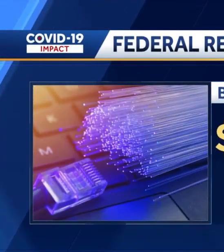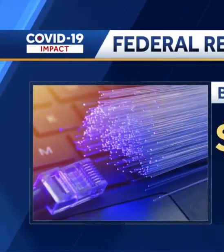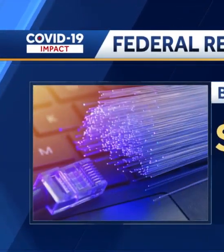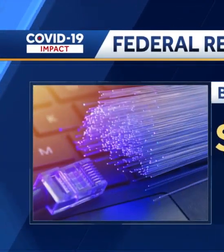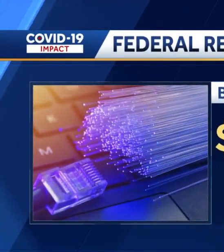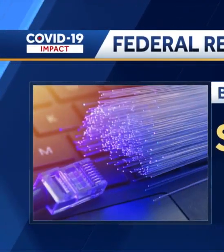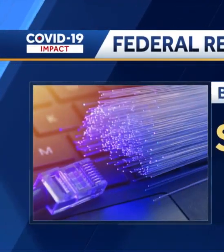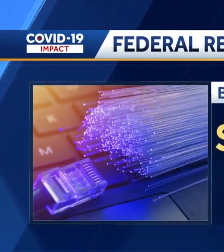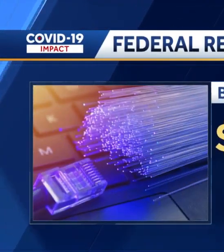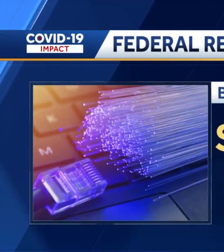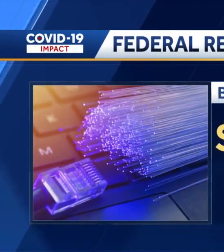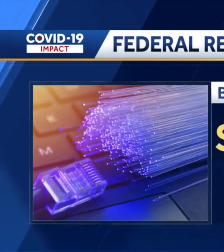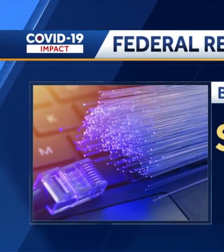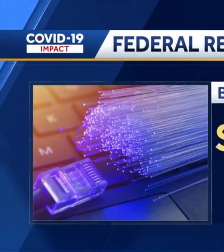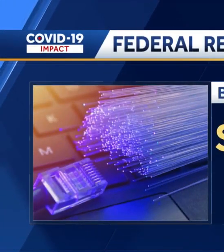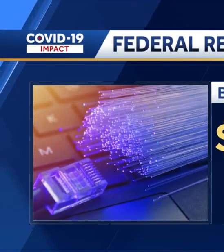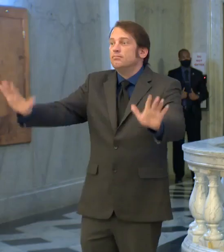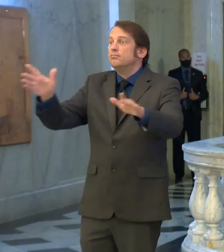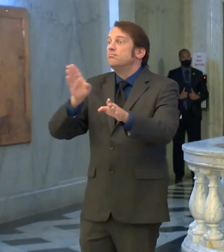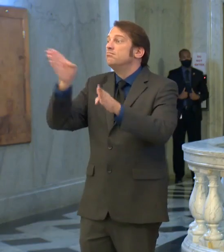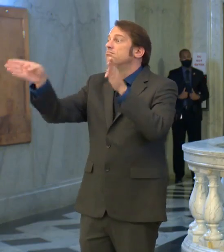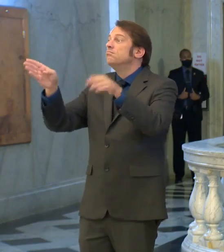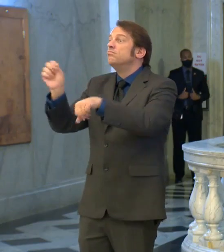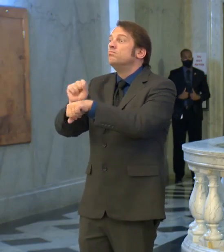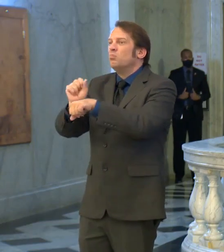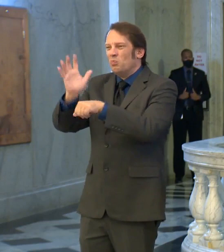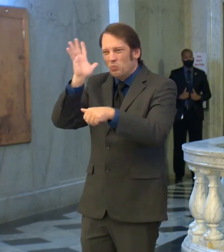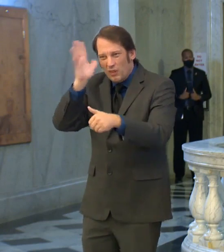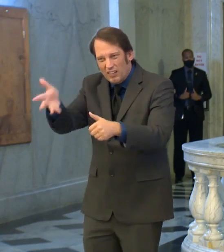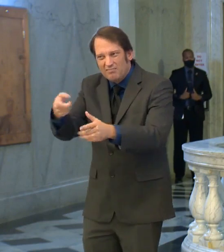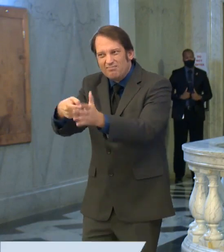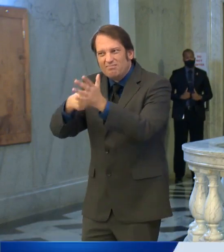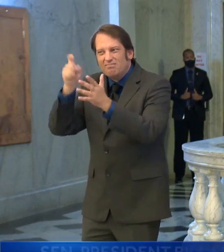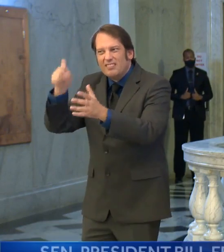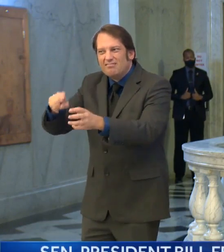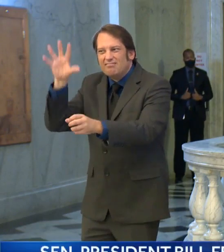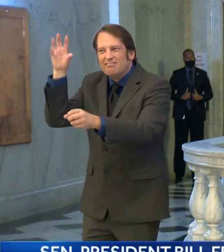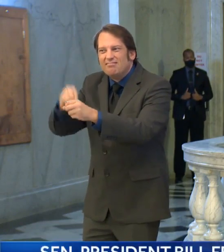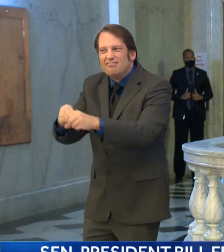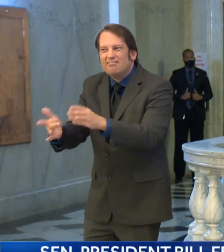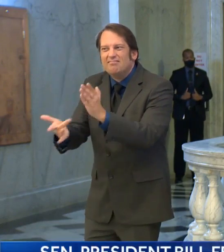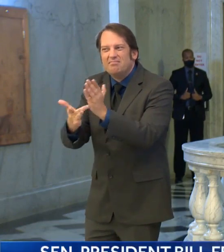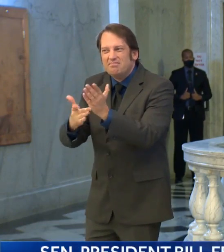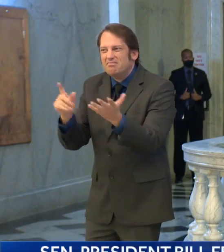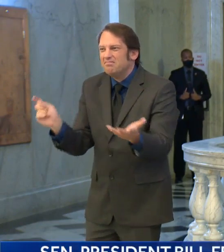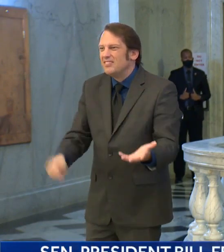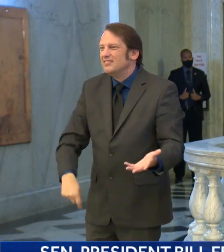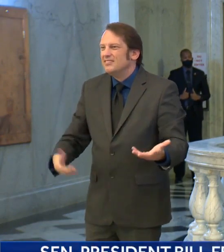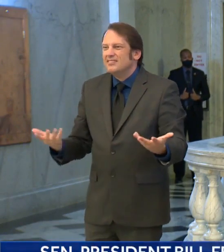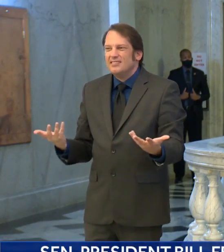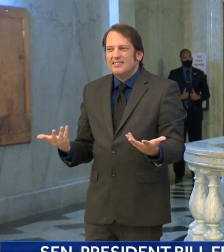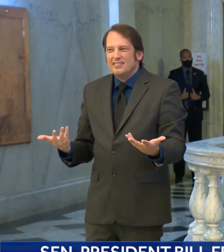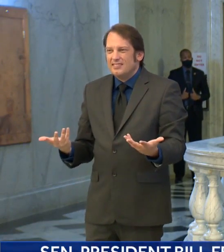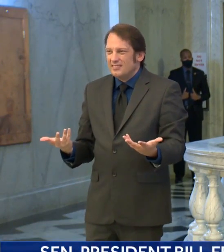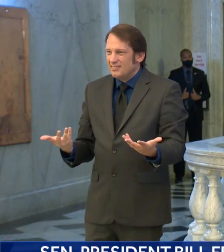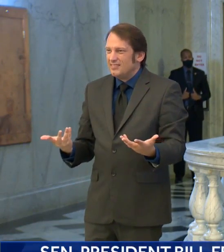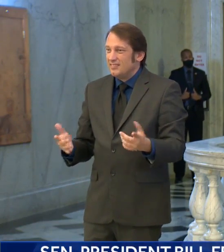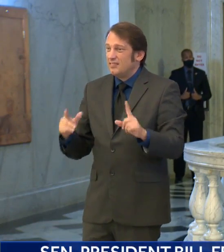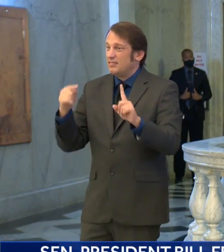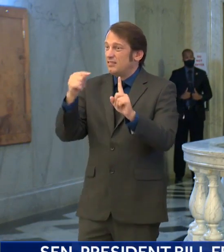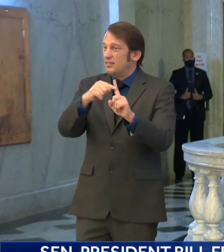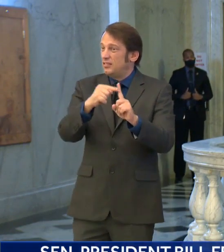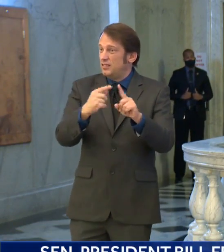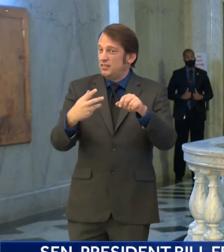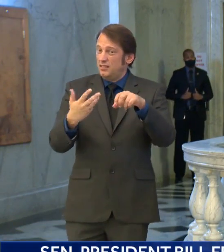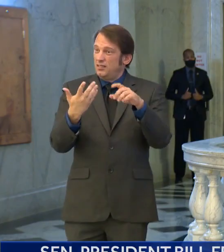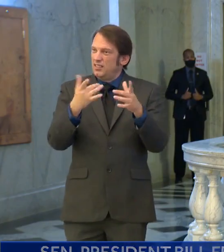be invested in broadband technology. So the question is not how much does it cost to bridge the digital divide. The question is, how much